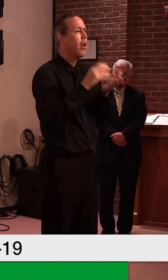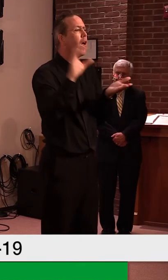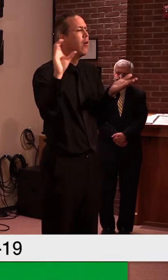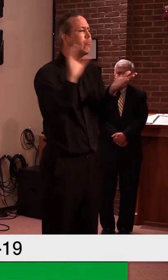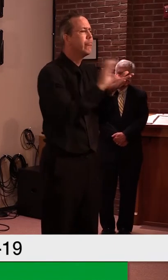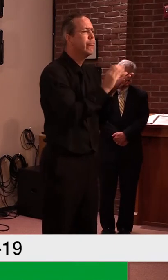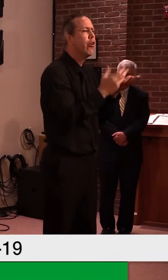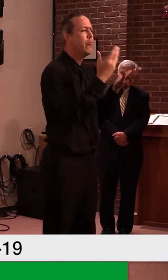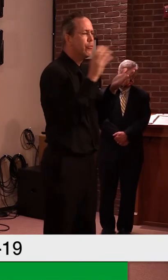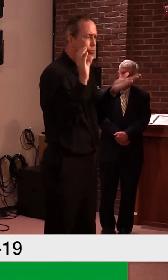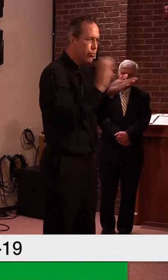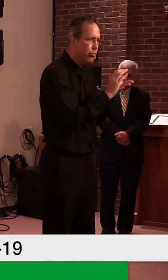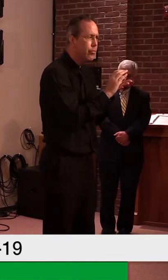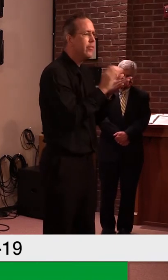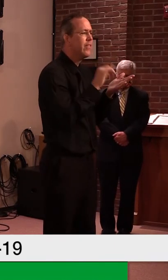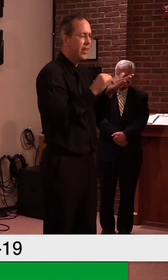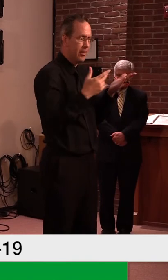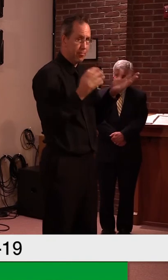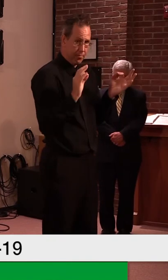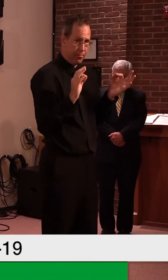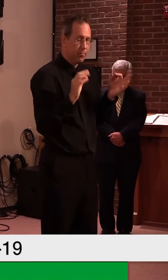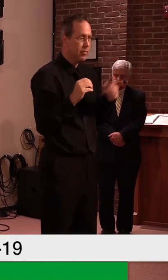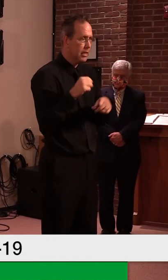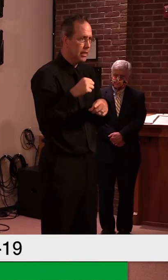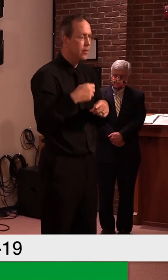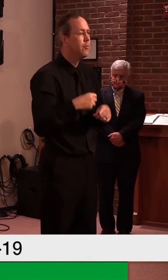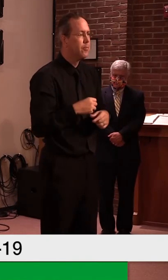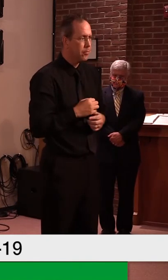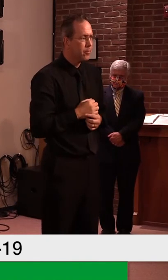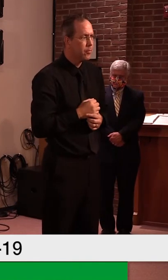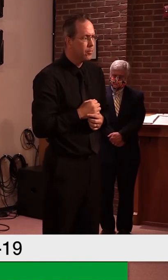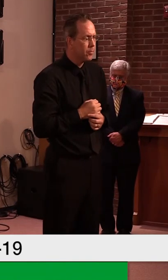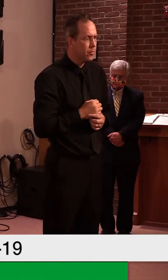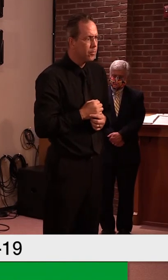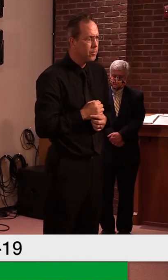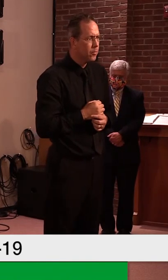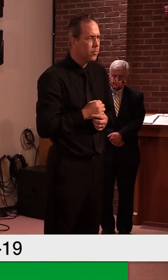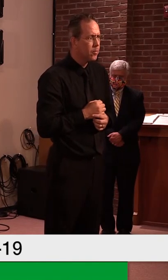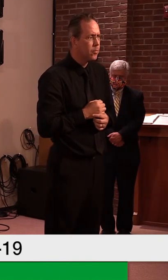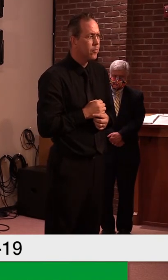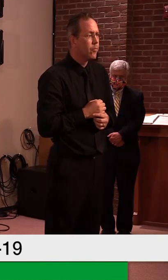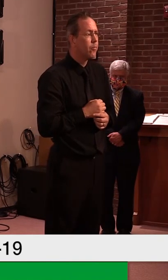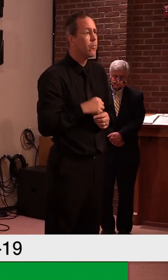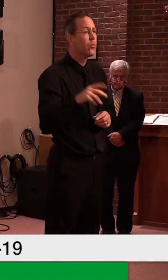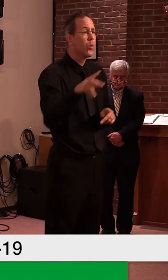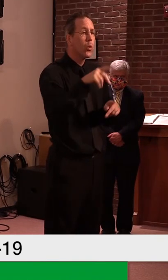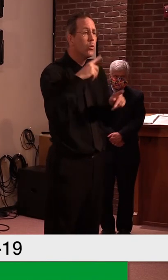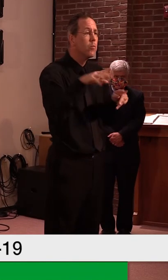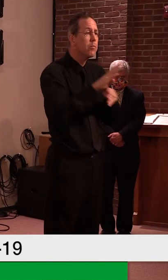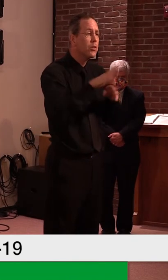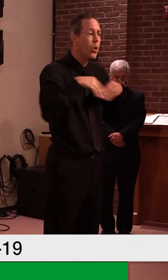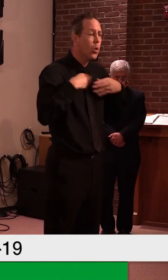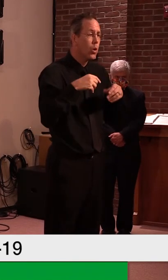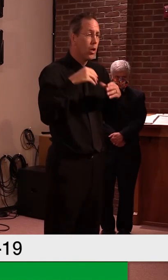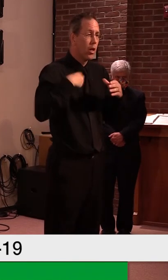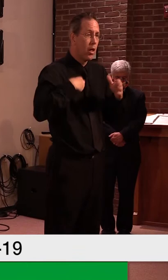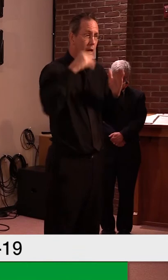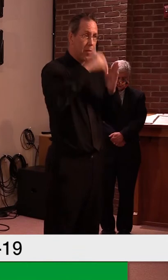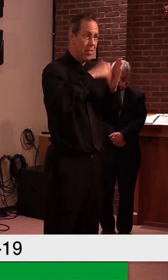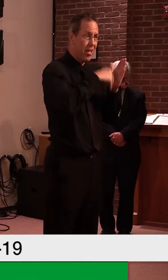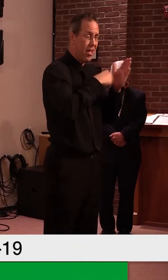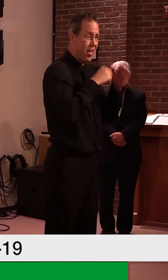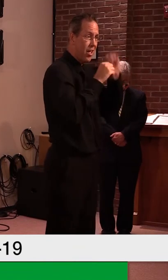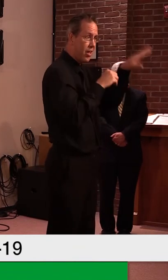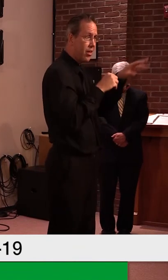So yes, at this moment, everybody who is in the queue awaiting final approval, there, there are funds available to